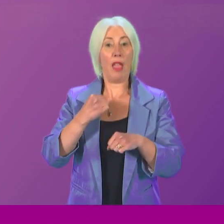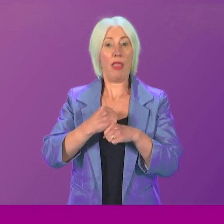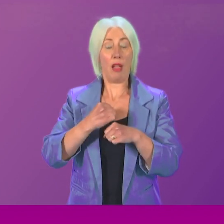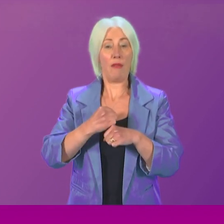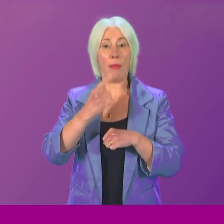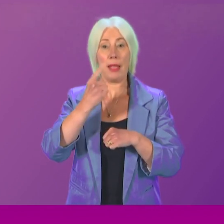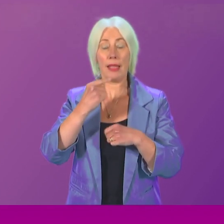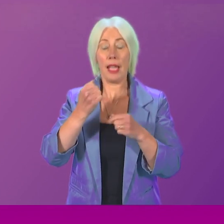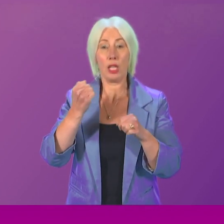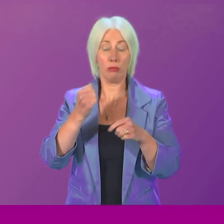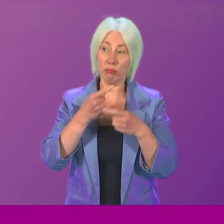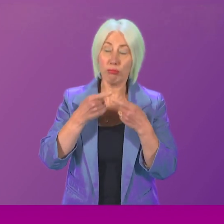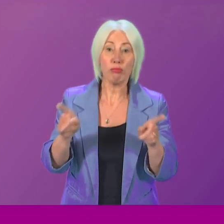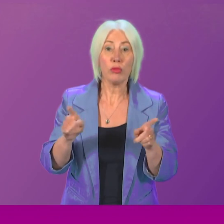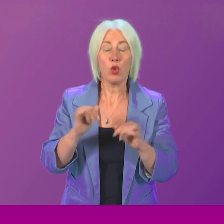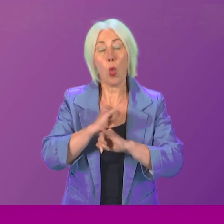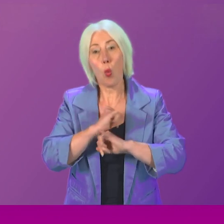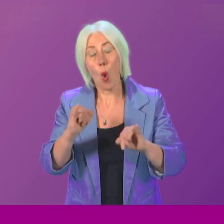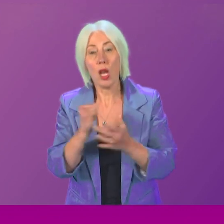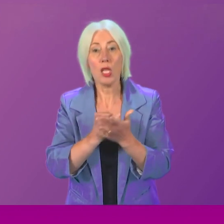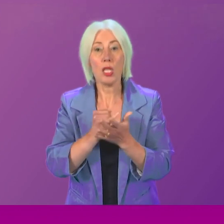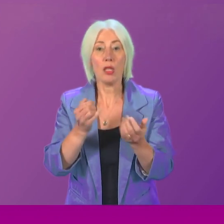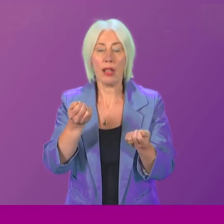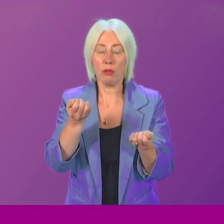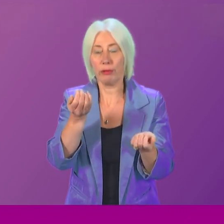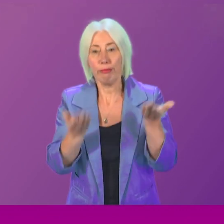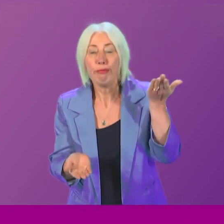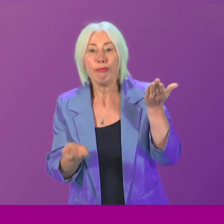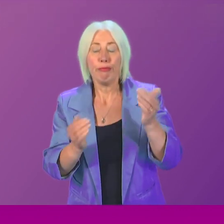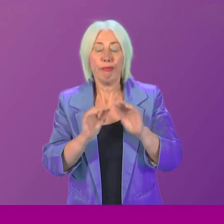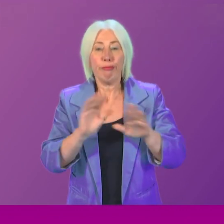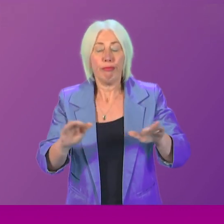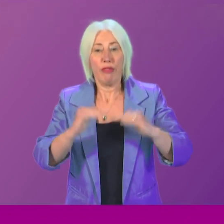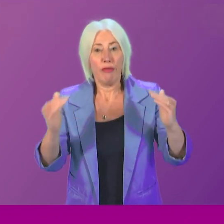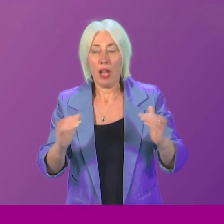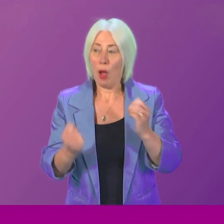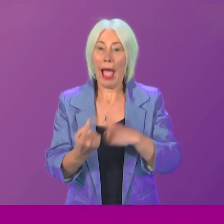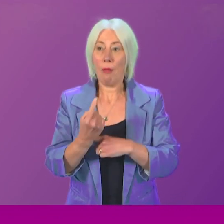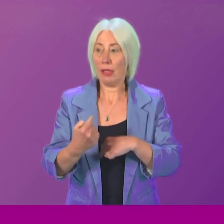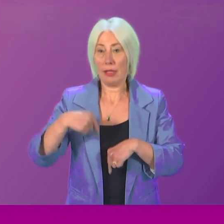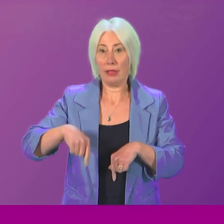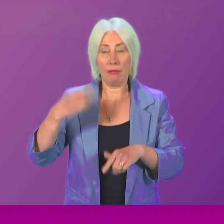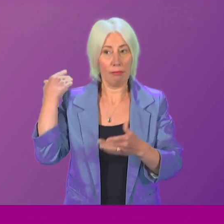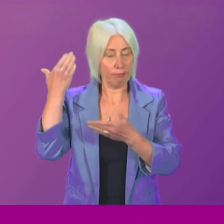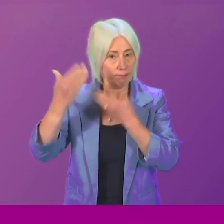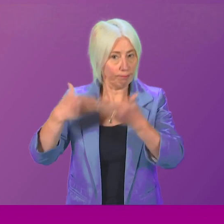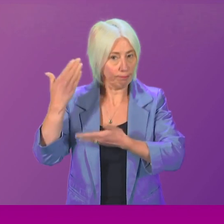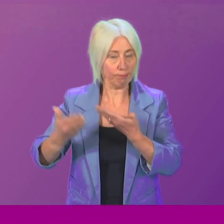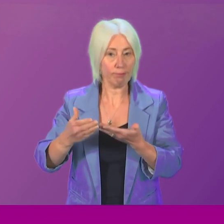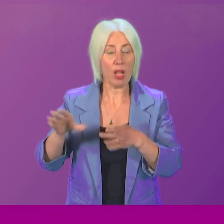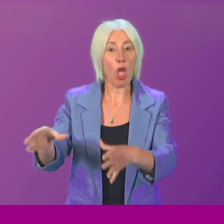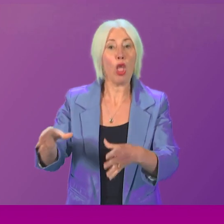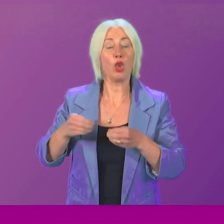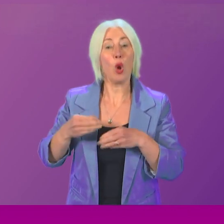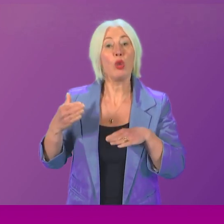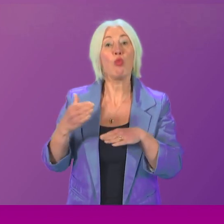worst injustices in our history. Without doubt, the adoption practices that prevailed in this country